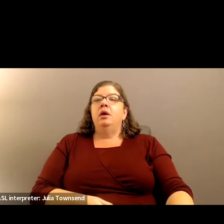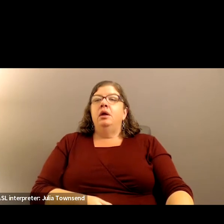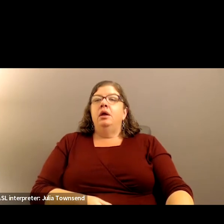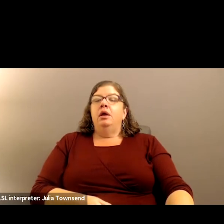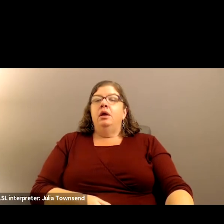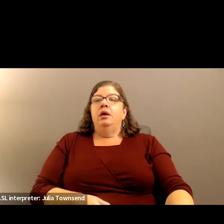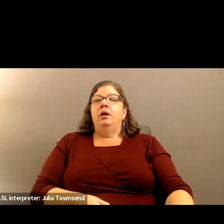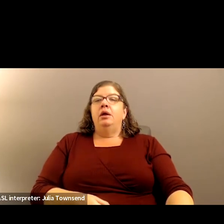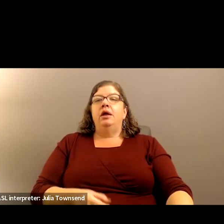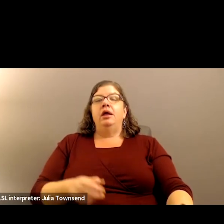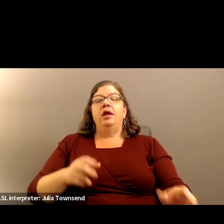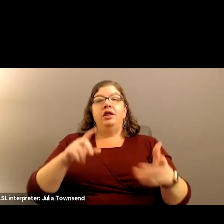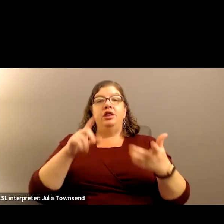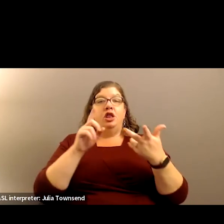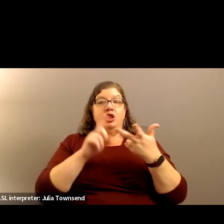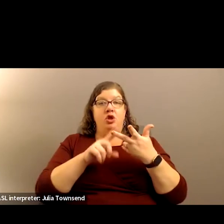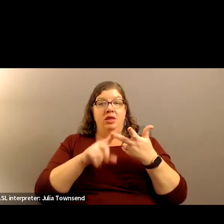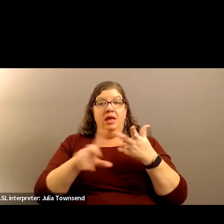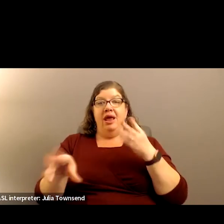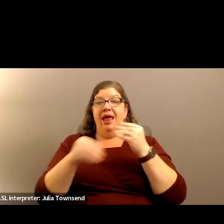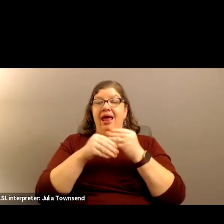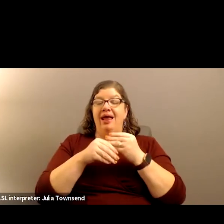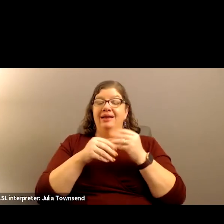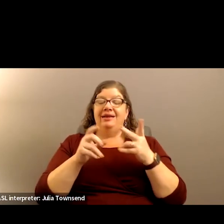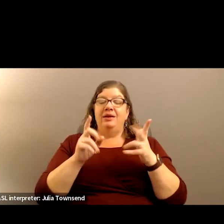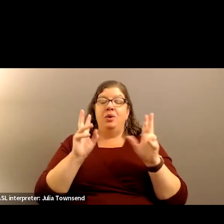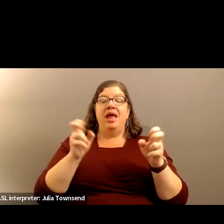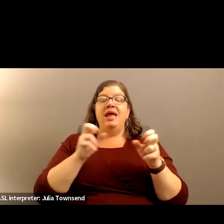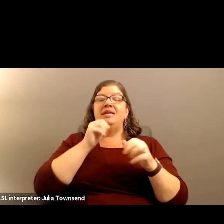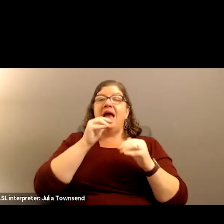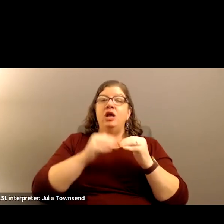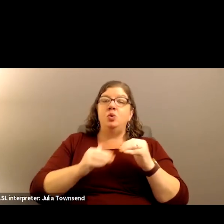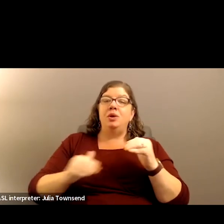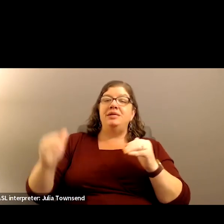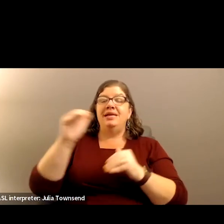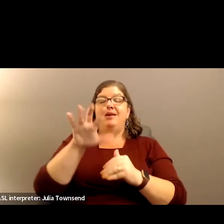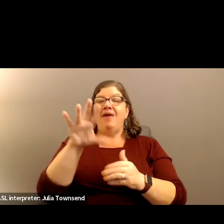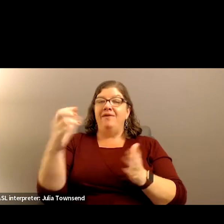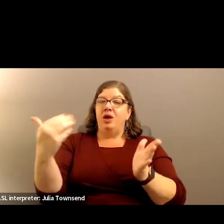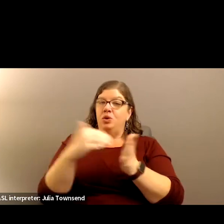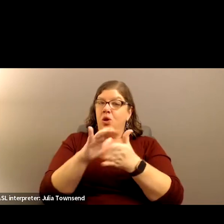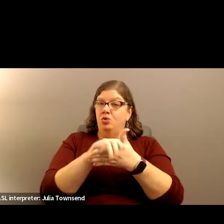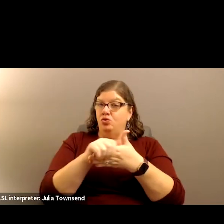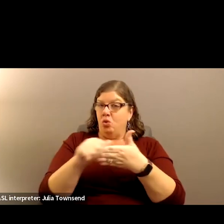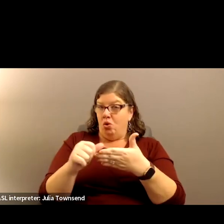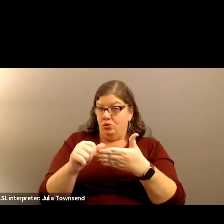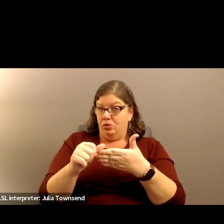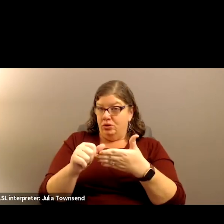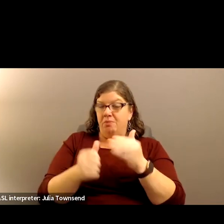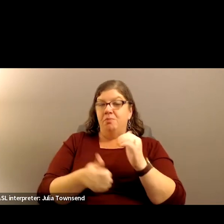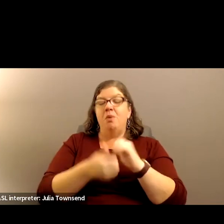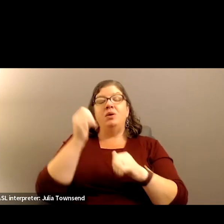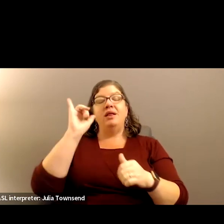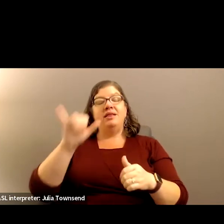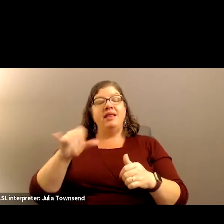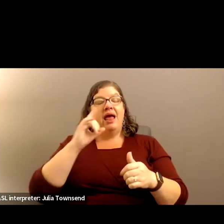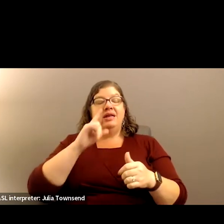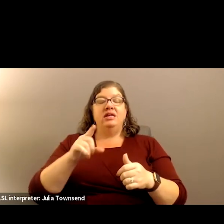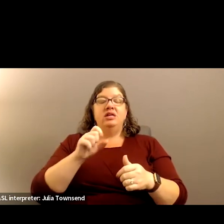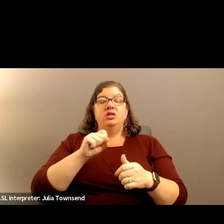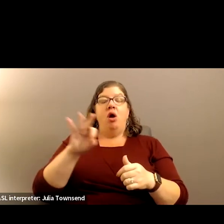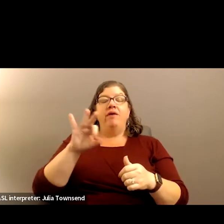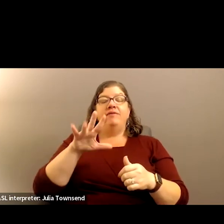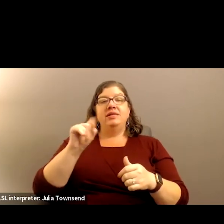The third thing that I would add is we put a not to exceed amount for $500,000 on this item, which is mainly offset by the classified